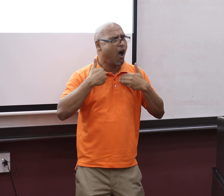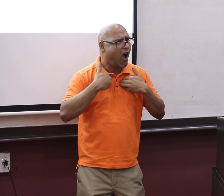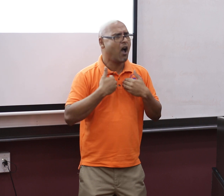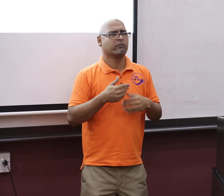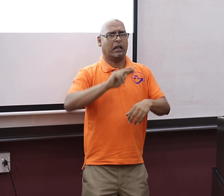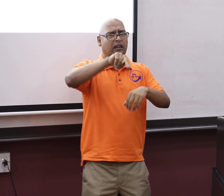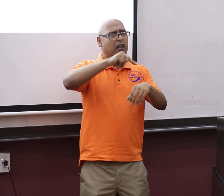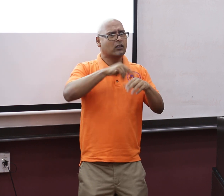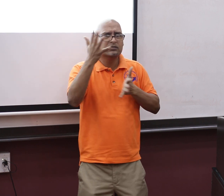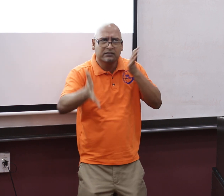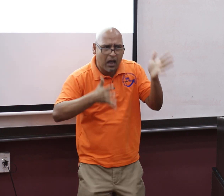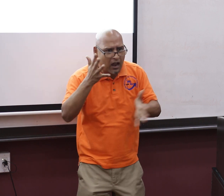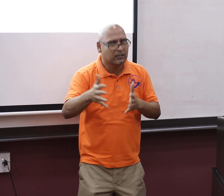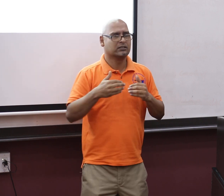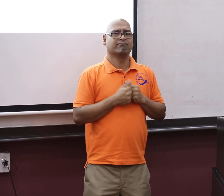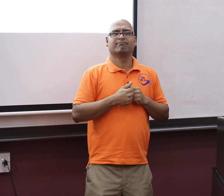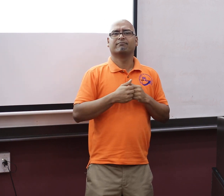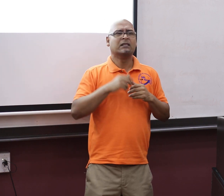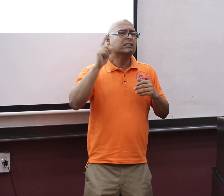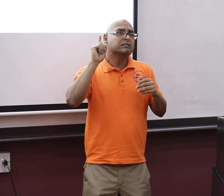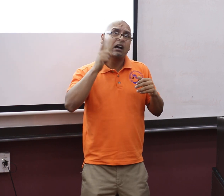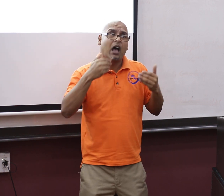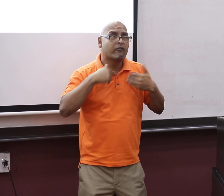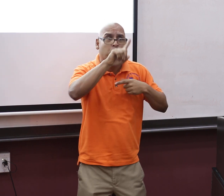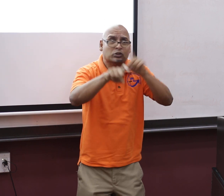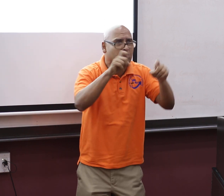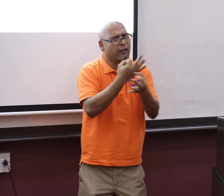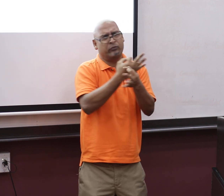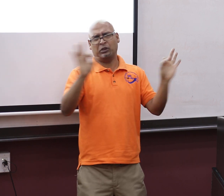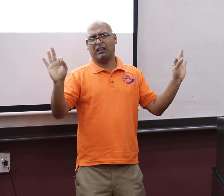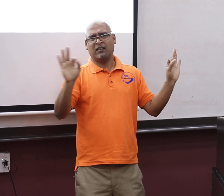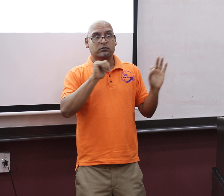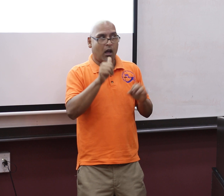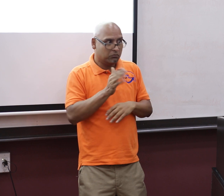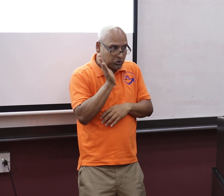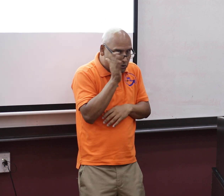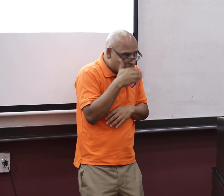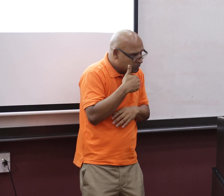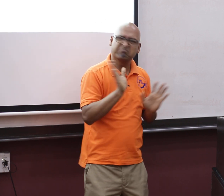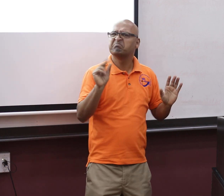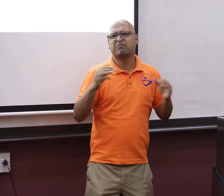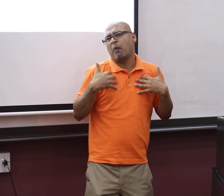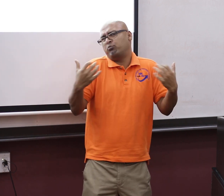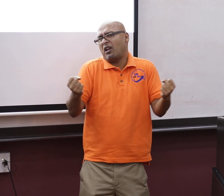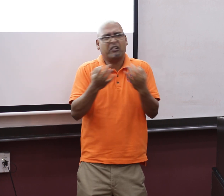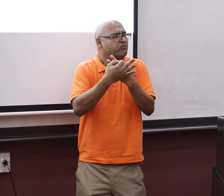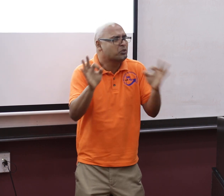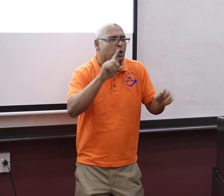And we have Deaf Culture. Deaf Culture is, we have our own natural gestures and way of